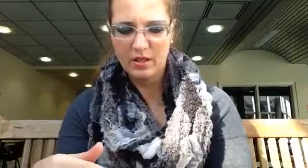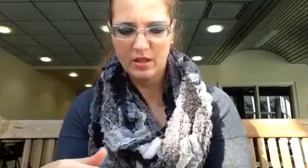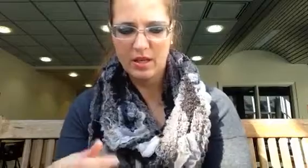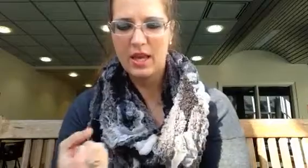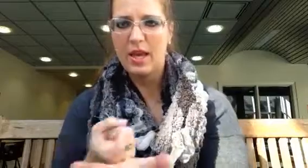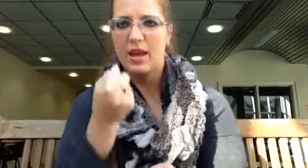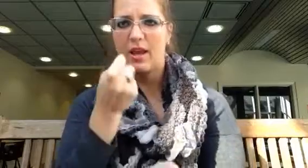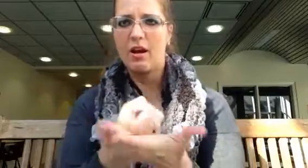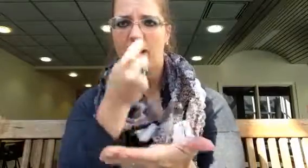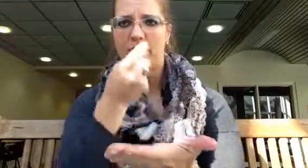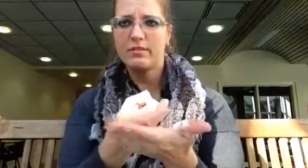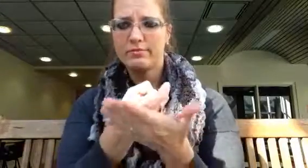And hockey.